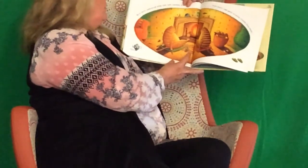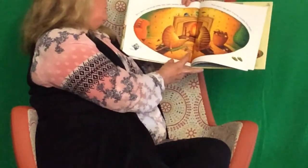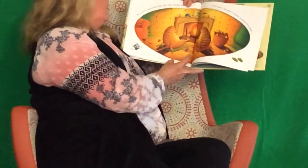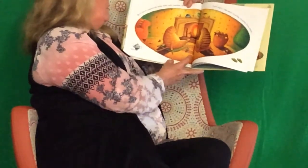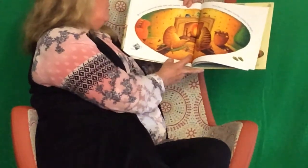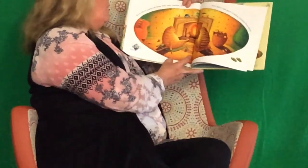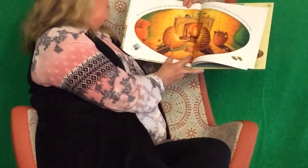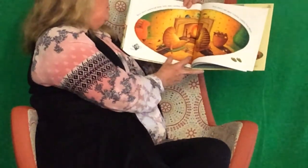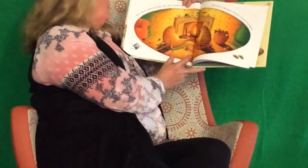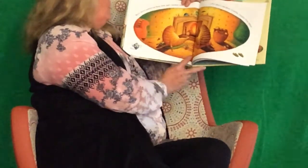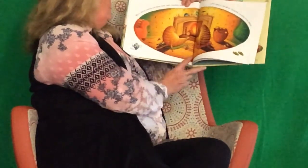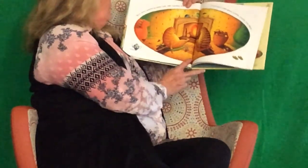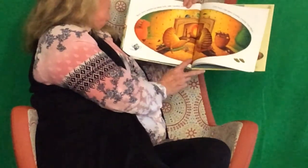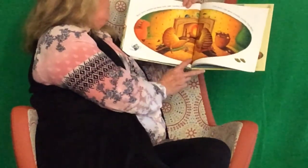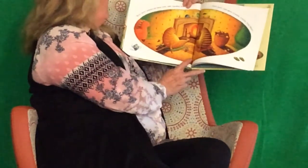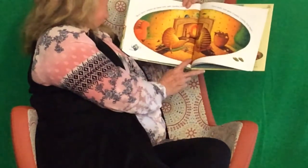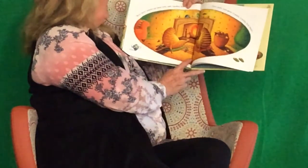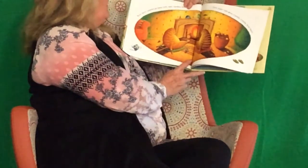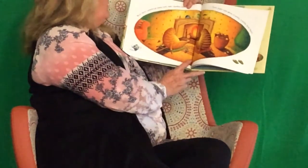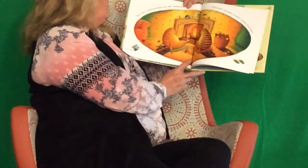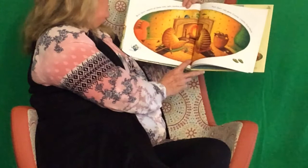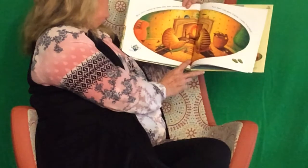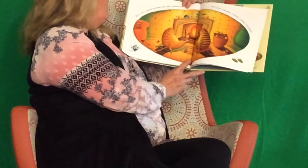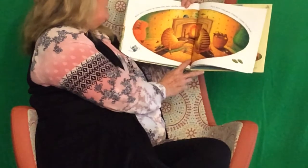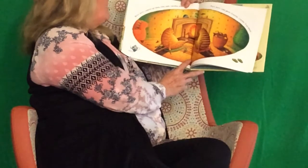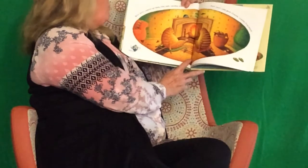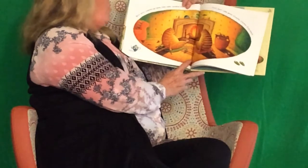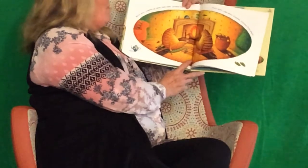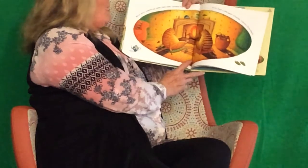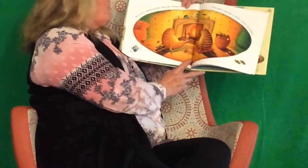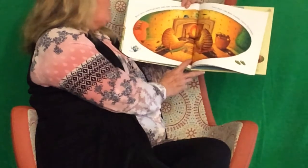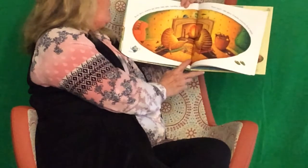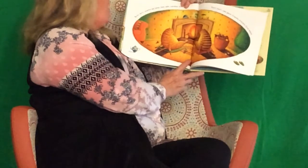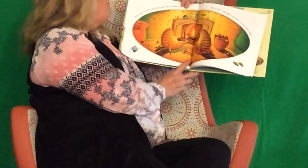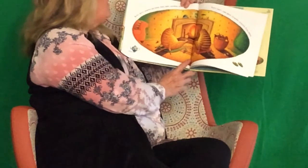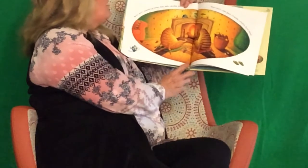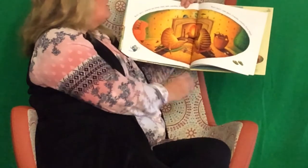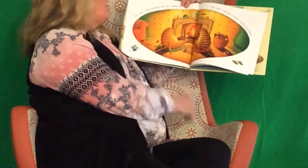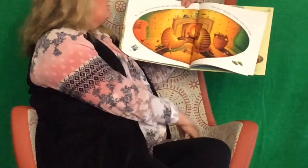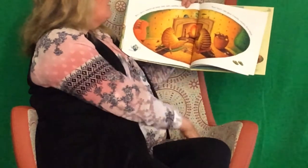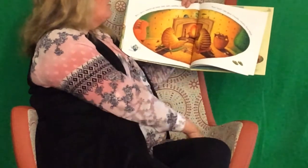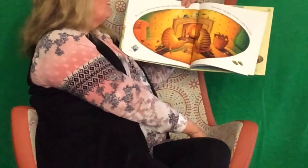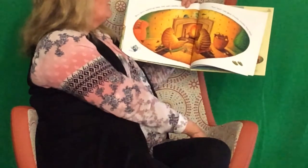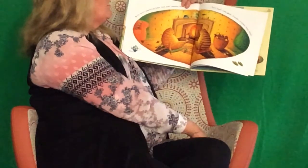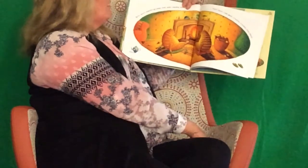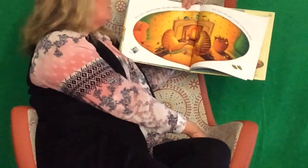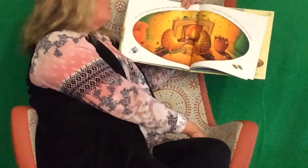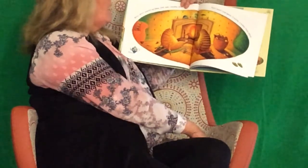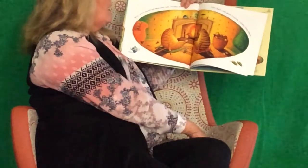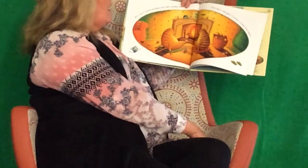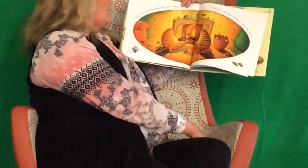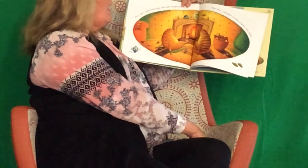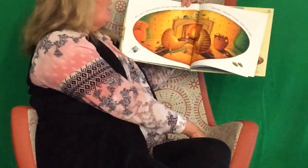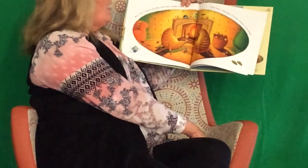Brrr, brrr. Oh, it's warm up time. Ah,